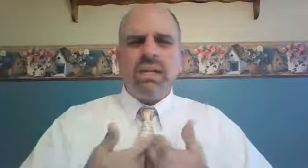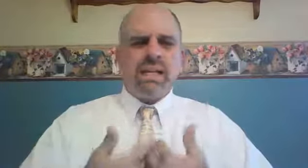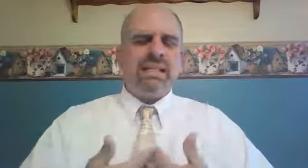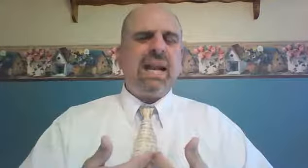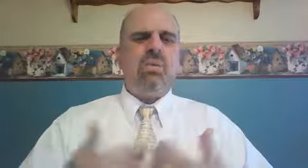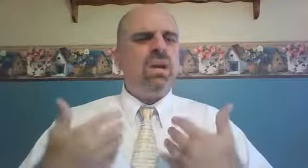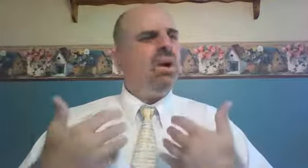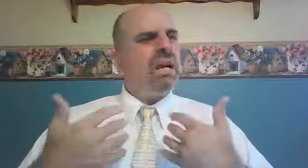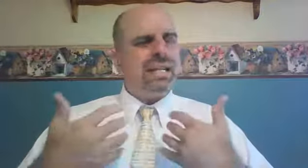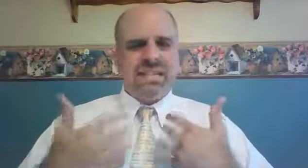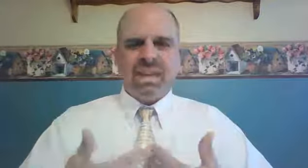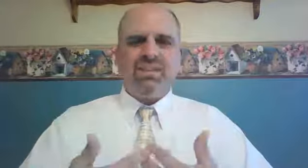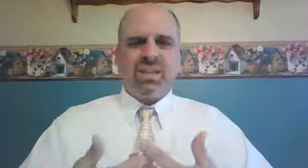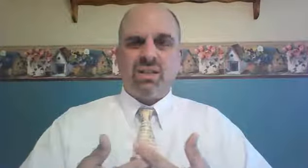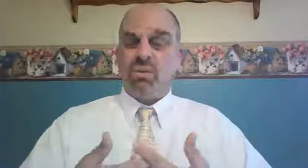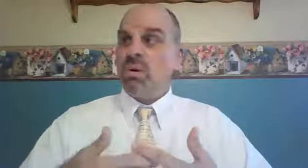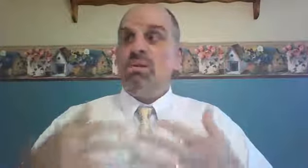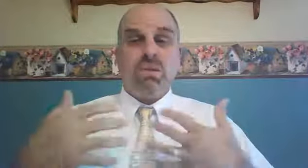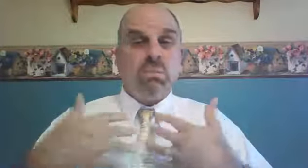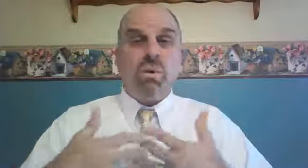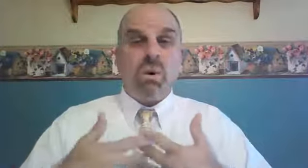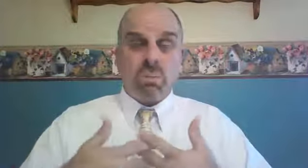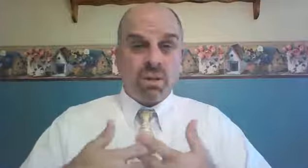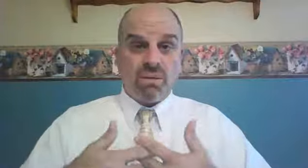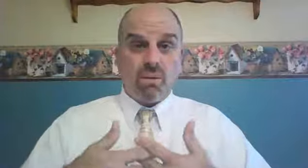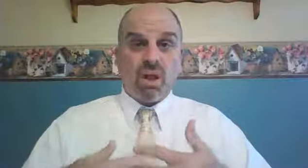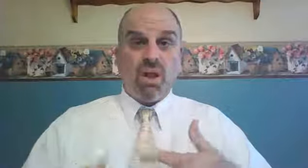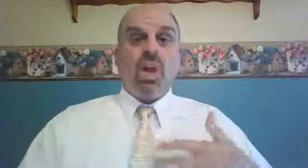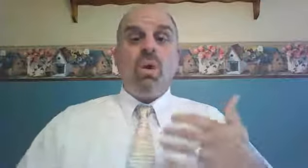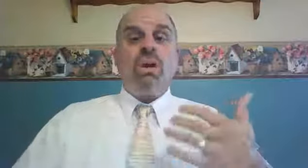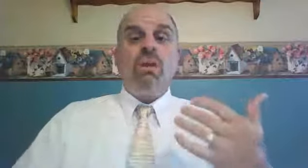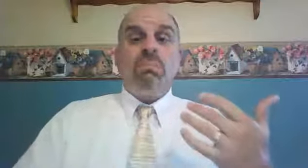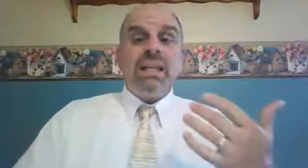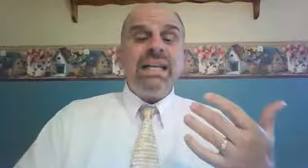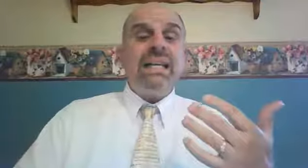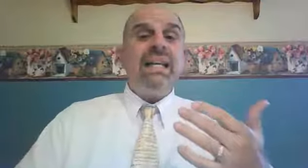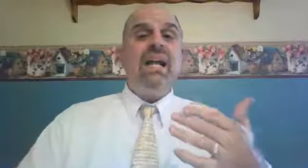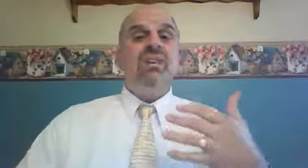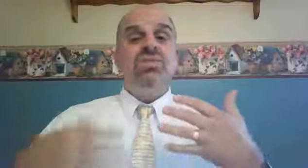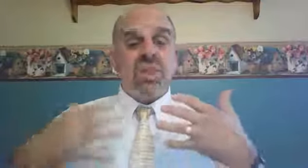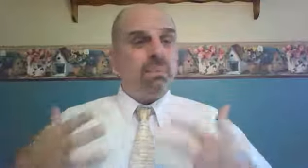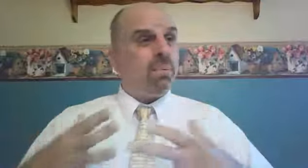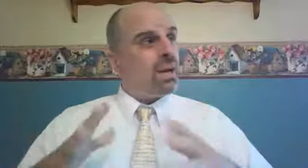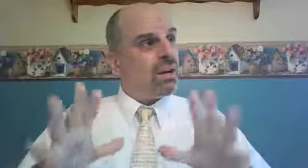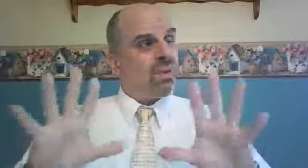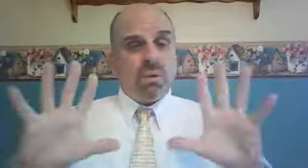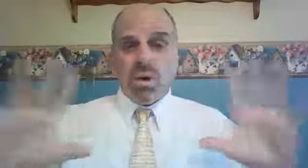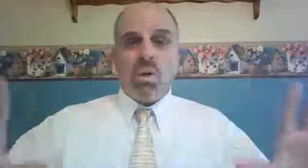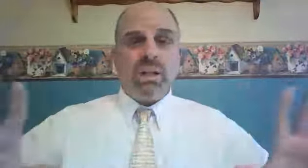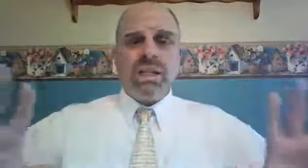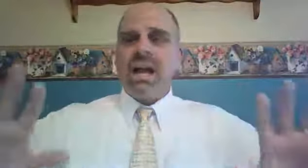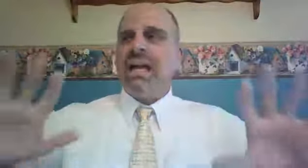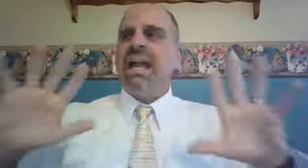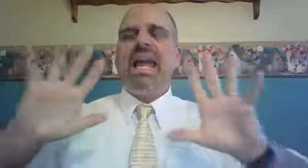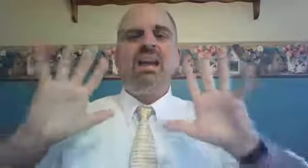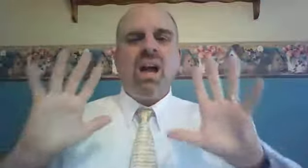dead. We are destitute. We are deplorable, if you will. We are completely separated from a holy God and